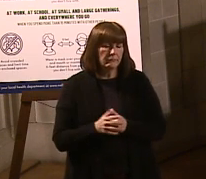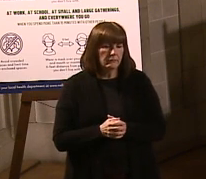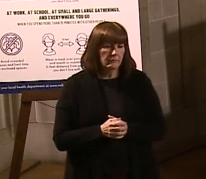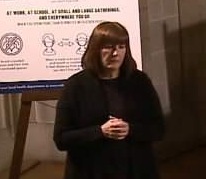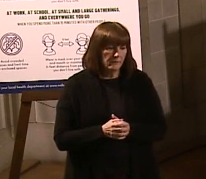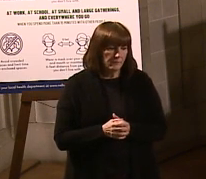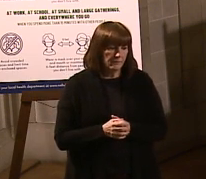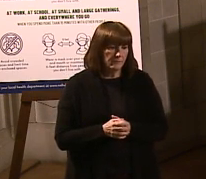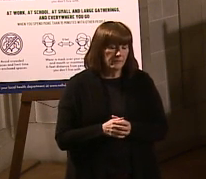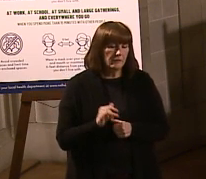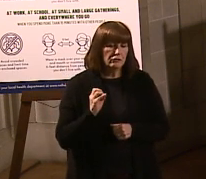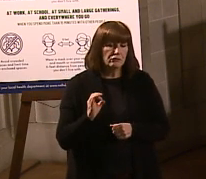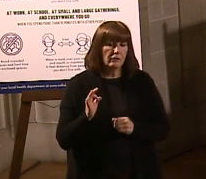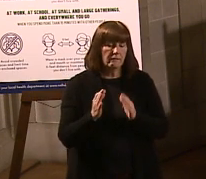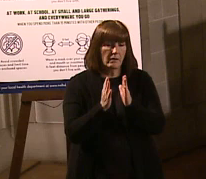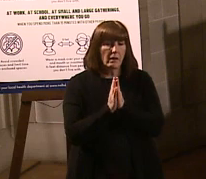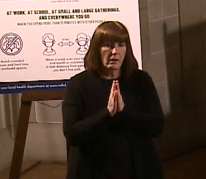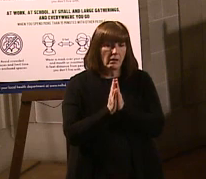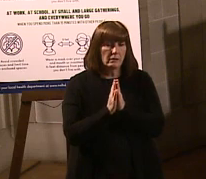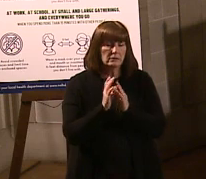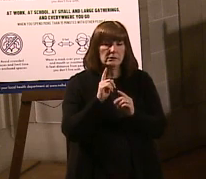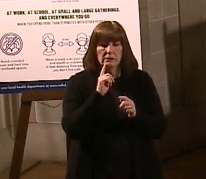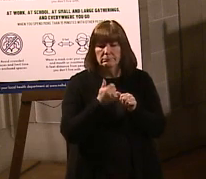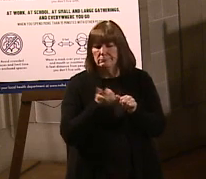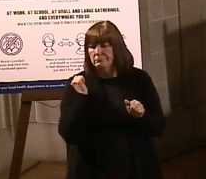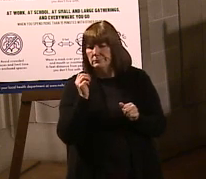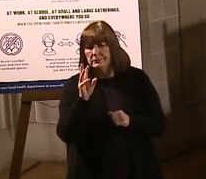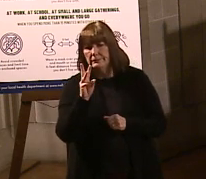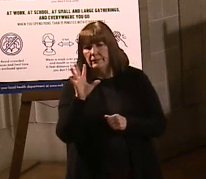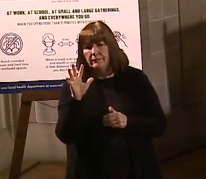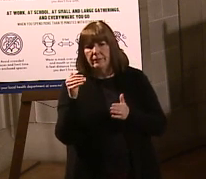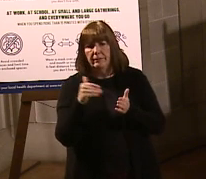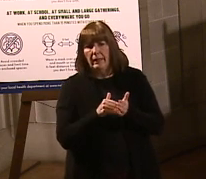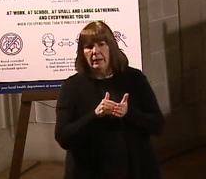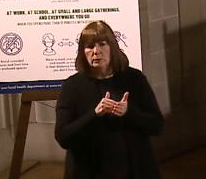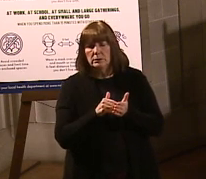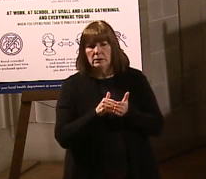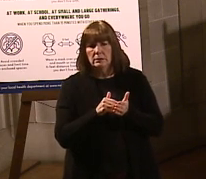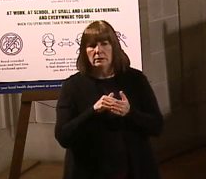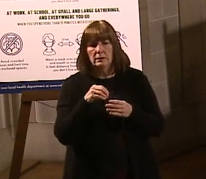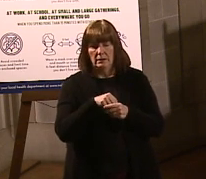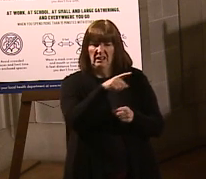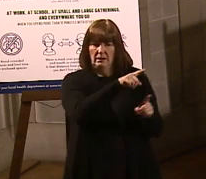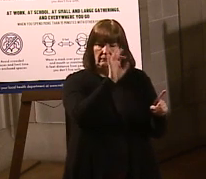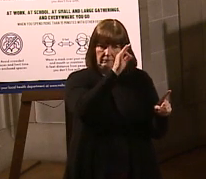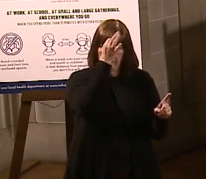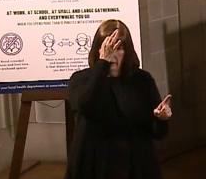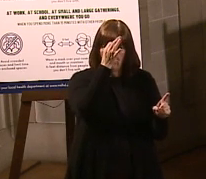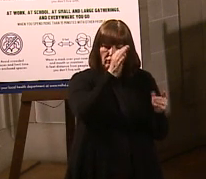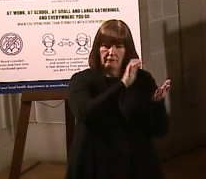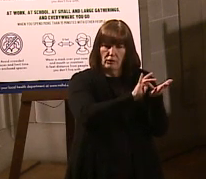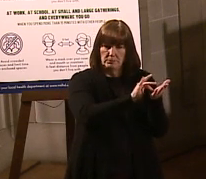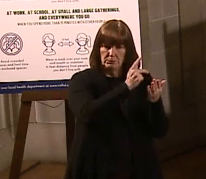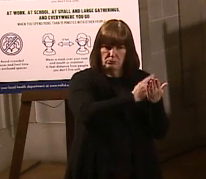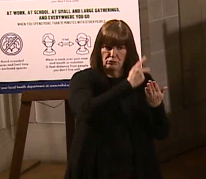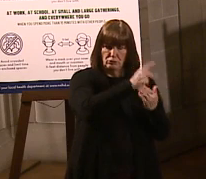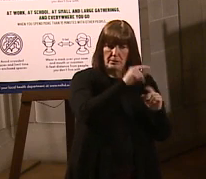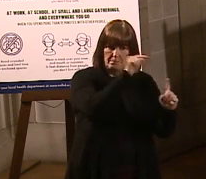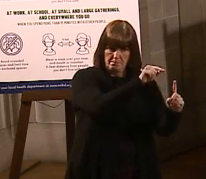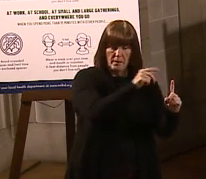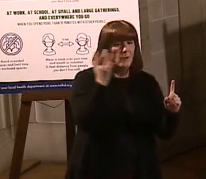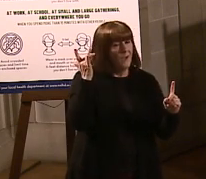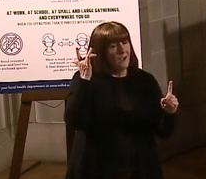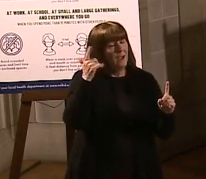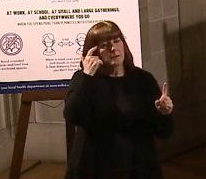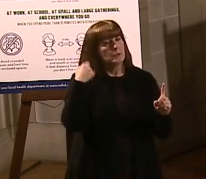question Jeff is asking, you talked about the lag of 65,000 doses, and specifically this is a federal pharmacy program, and that is because we